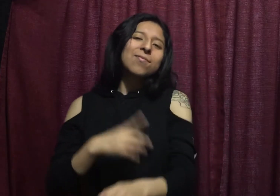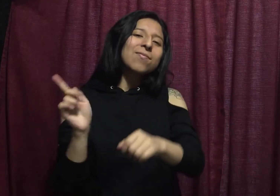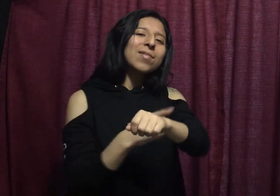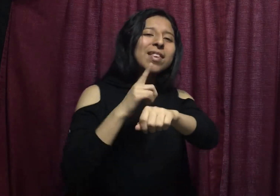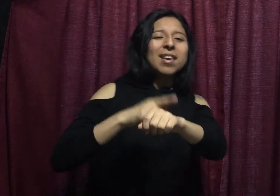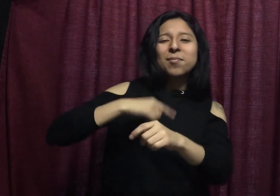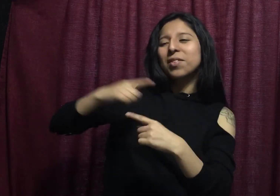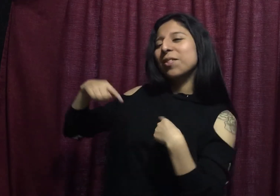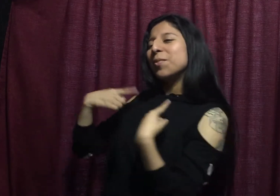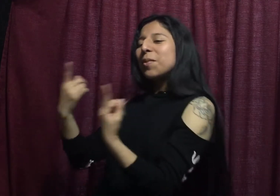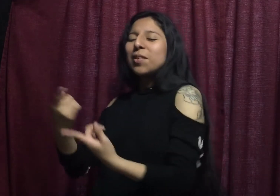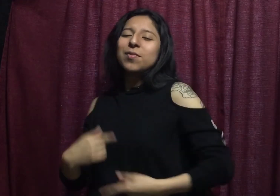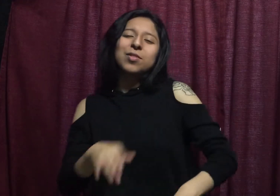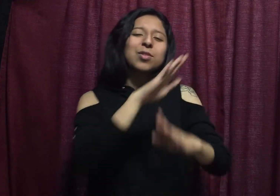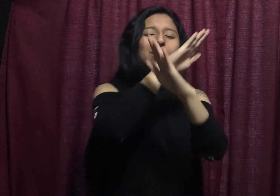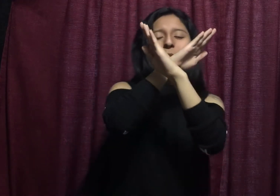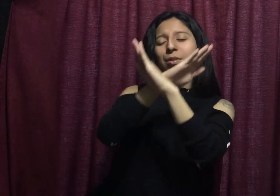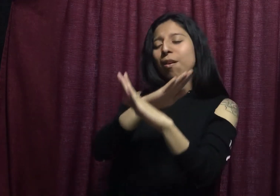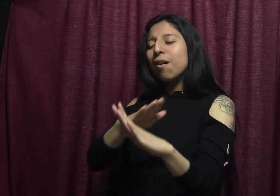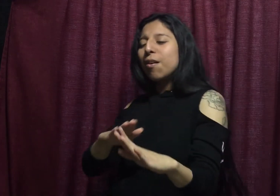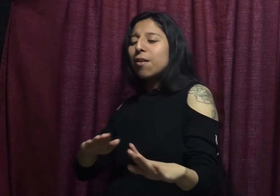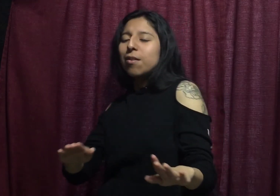I've been quiet for too long